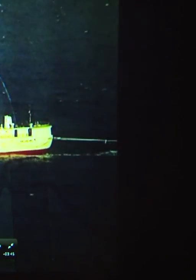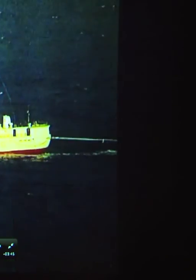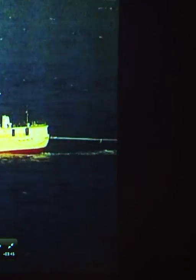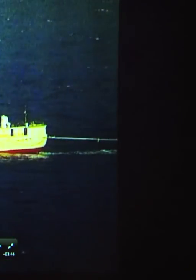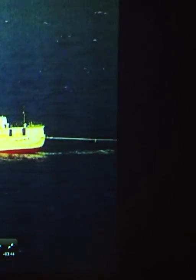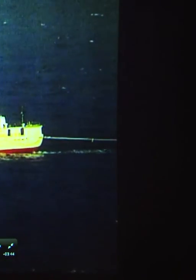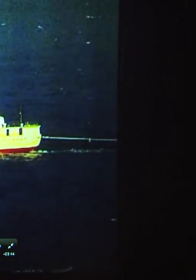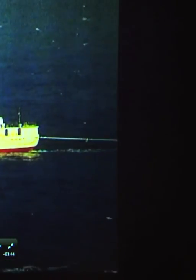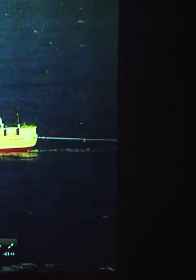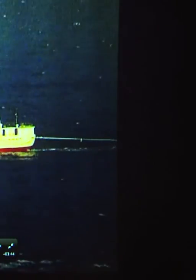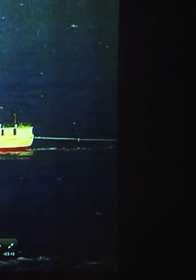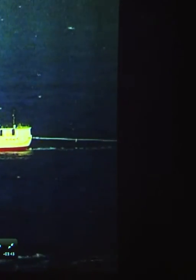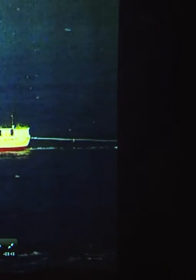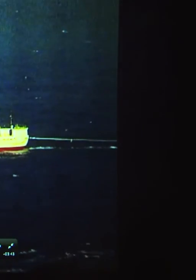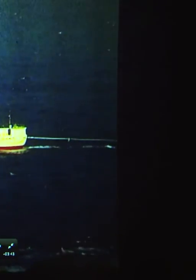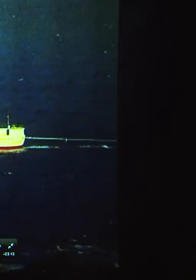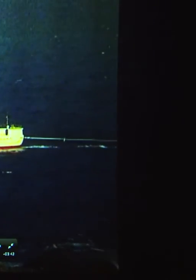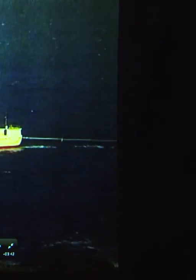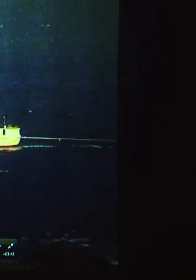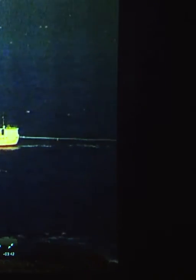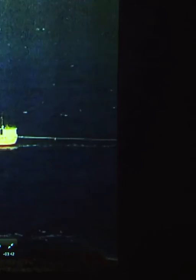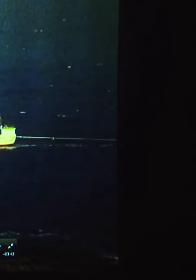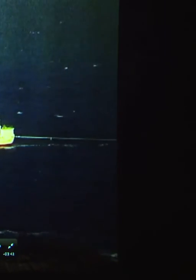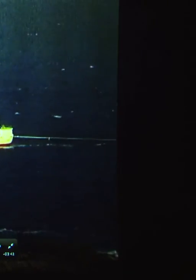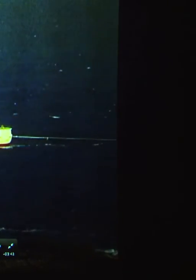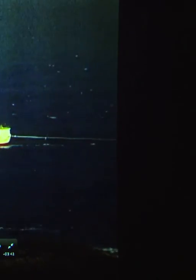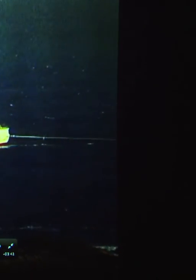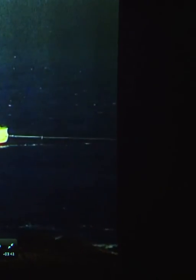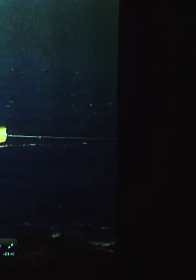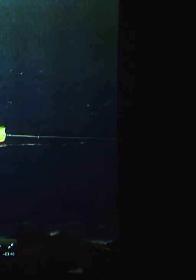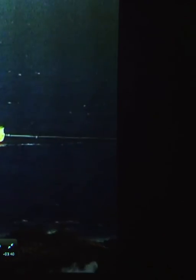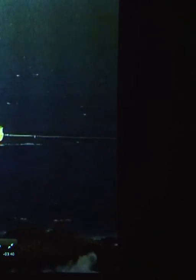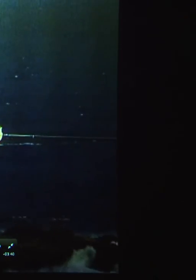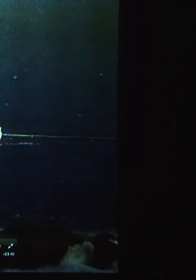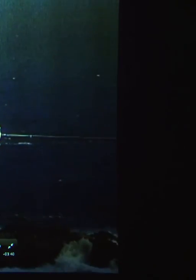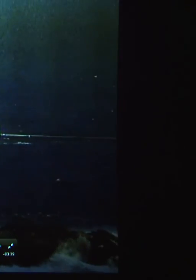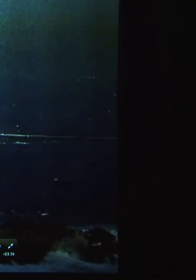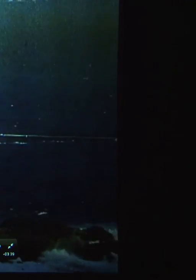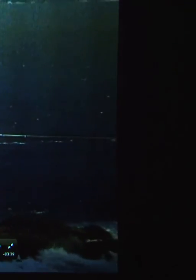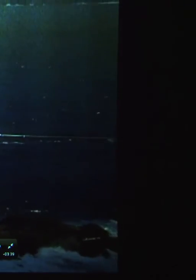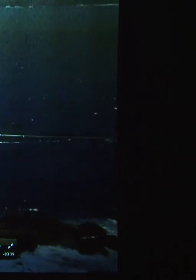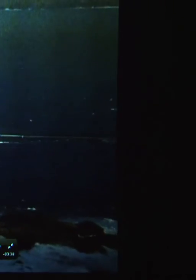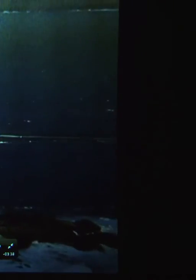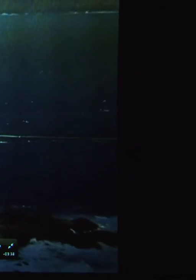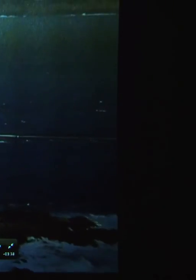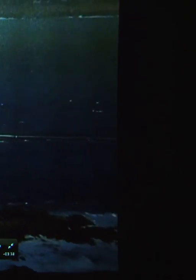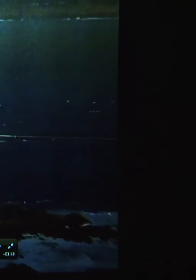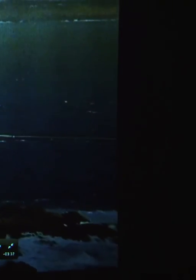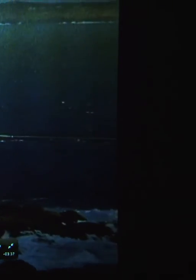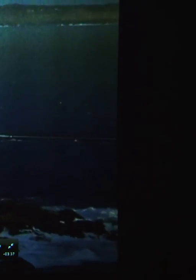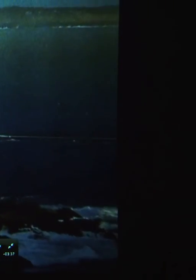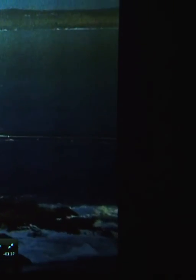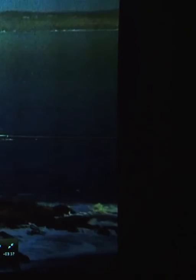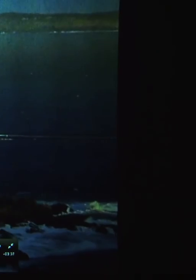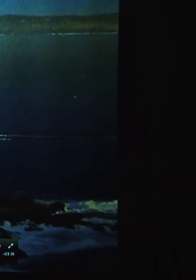At last, they're through, and a slowly edging palace Cape catastrophe on their final approach to Port